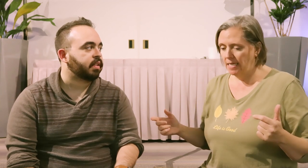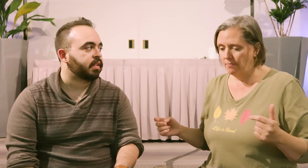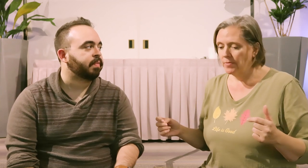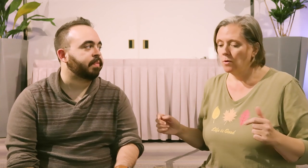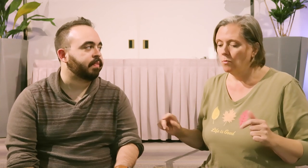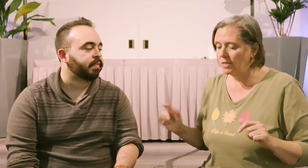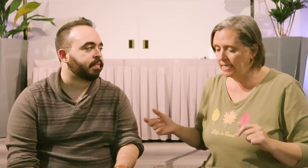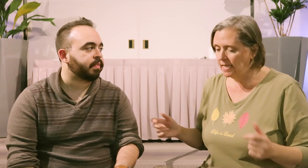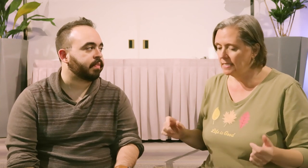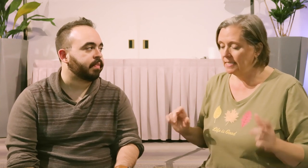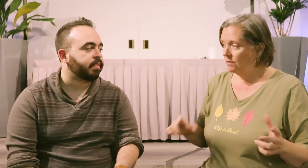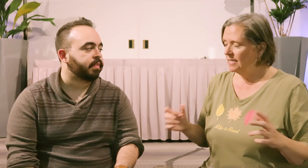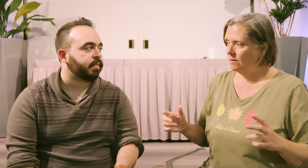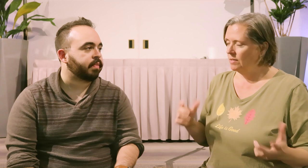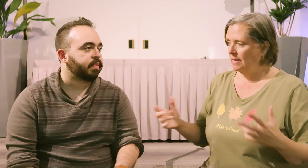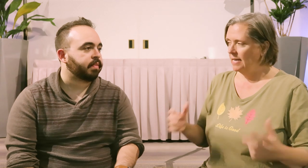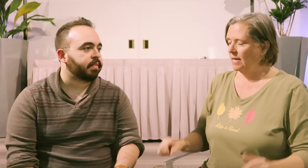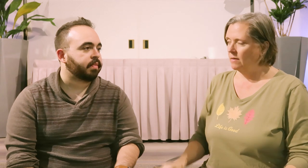son. What's the intensity zero to ten when you say that out loud?